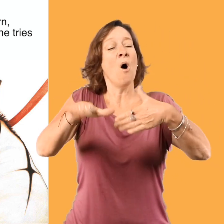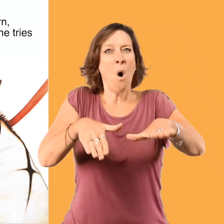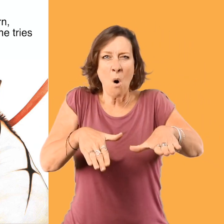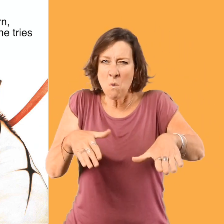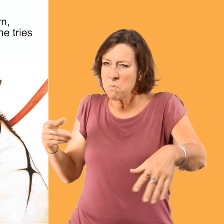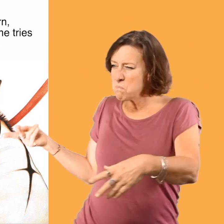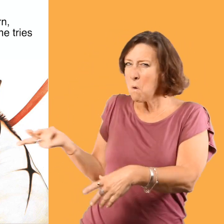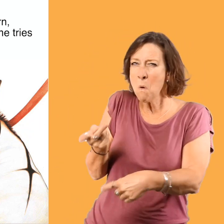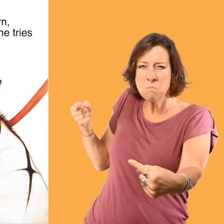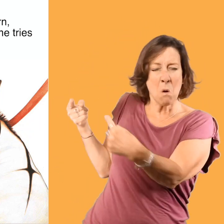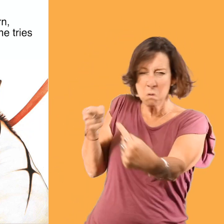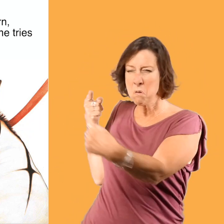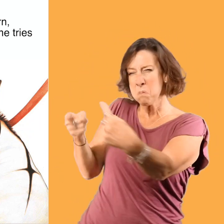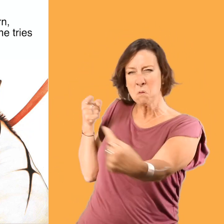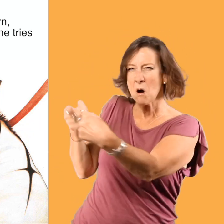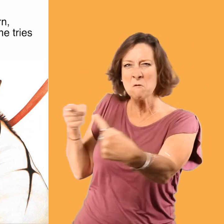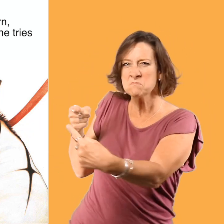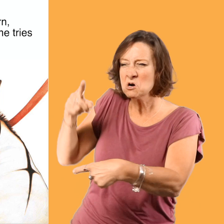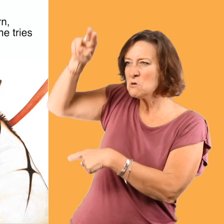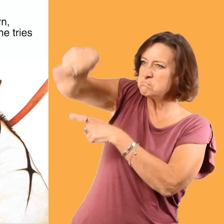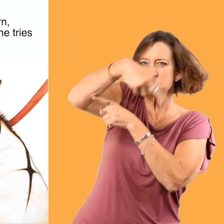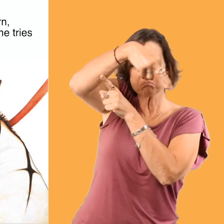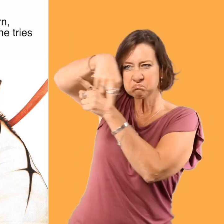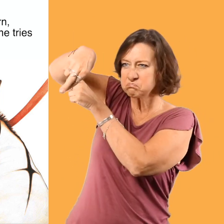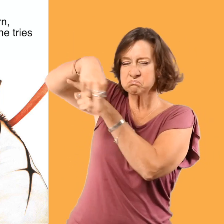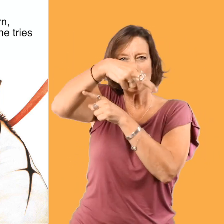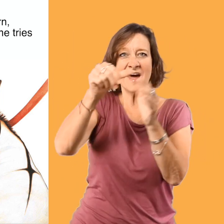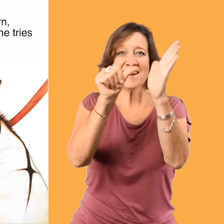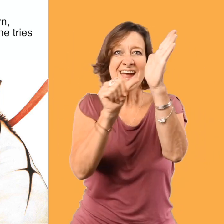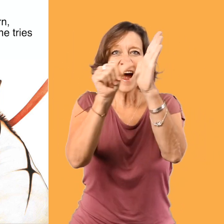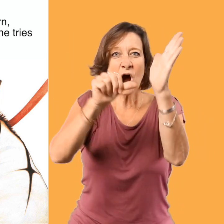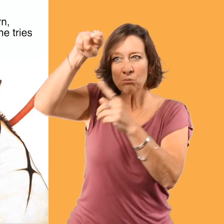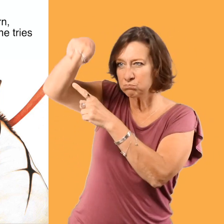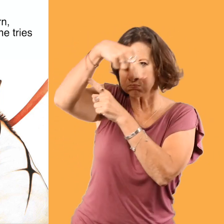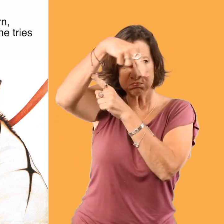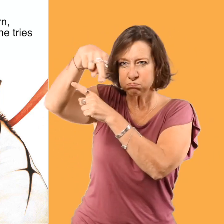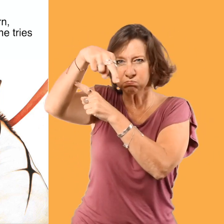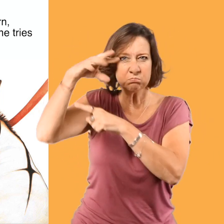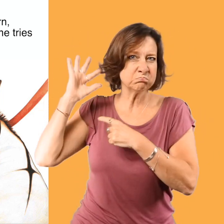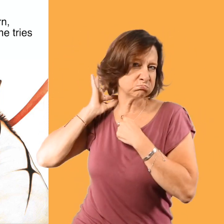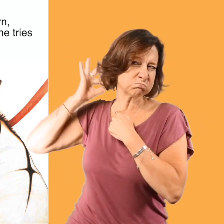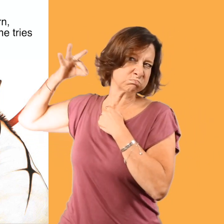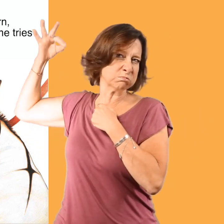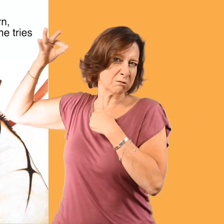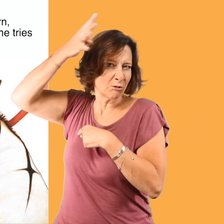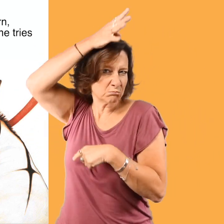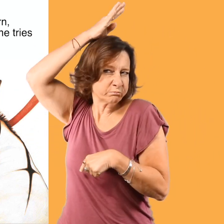tries to take her for a walk. They battle. See how the carrot's